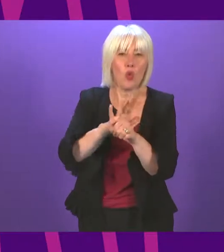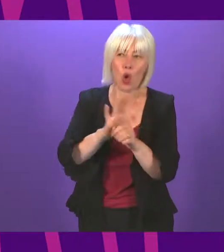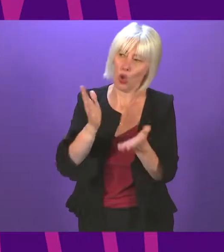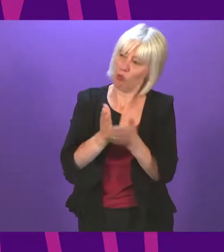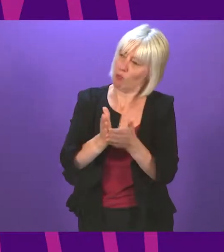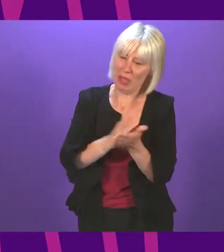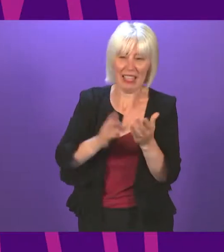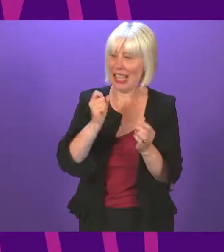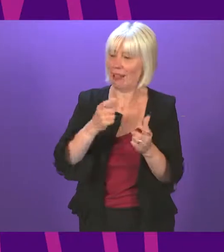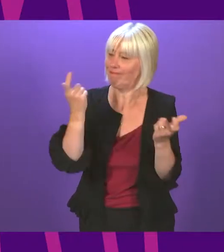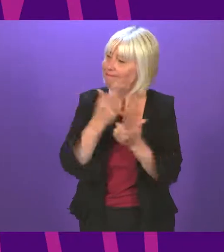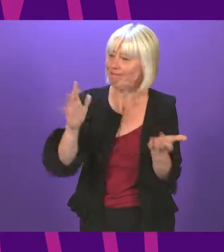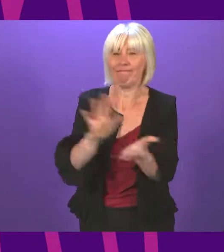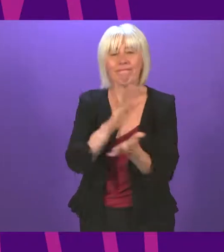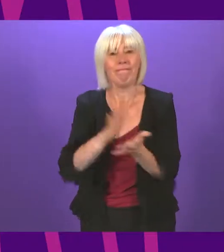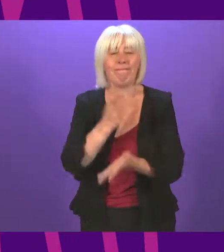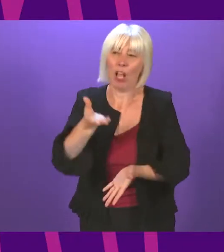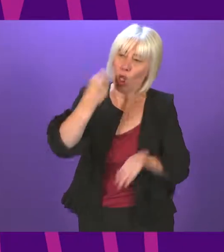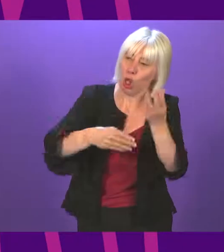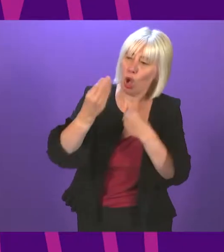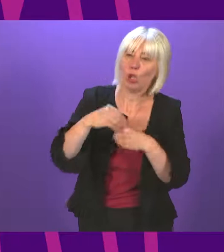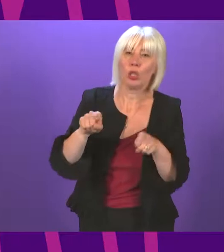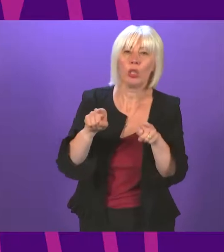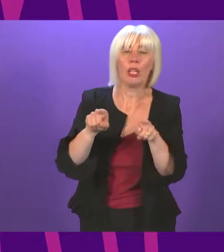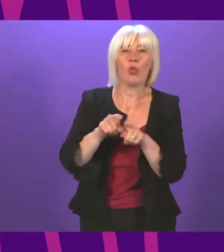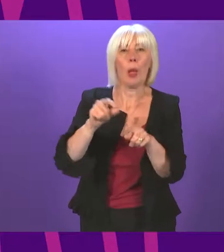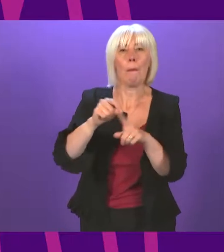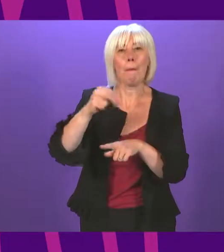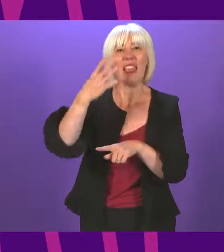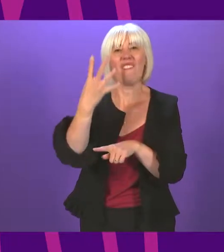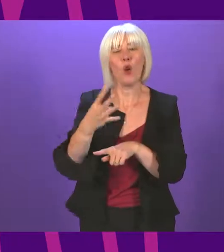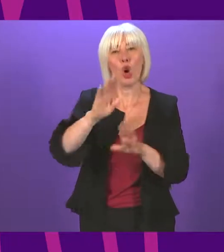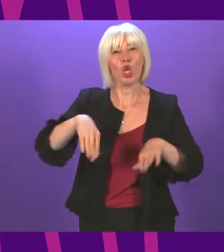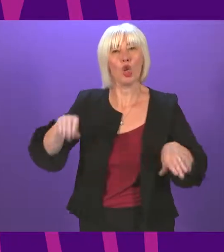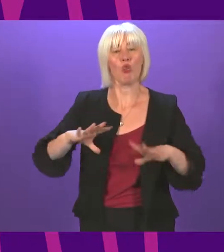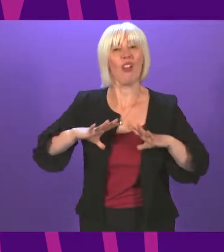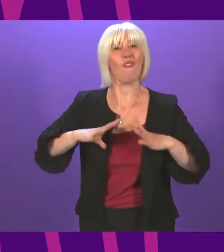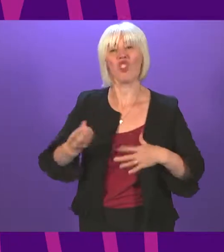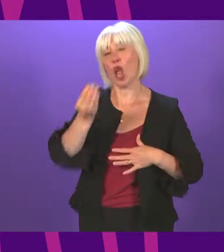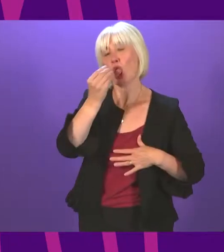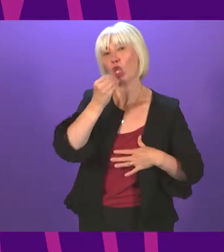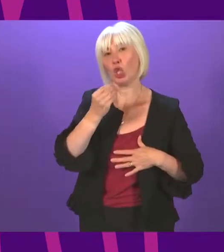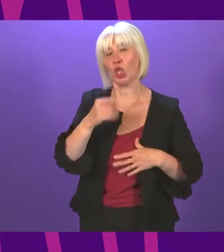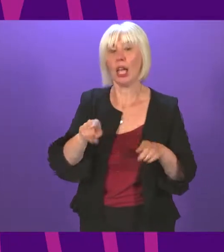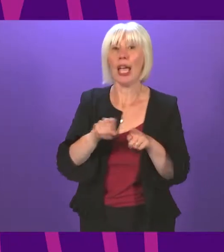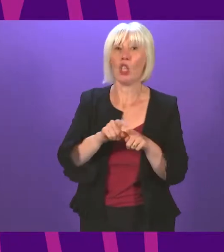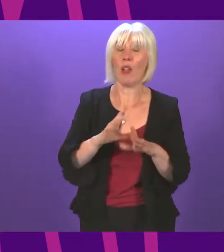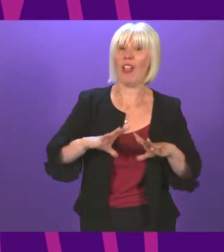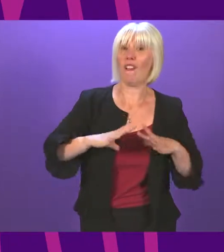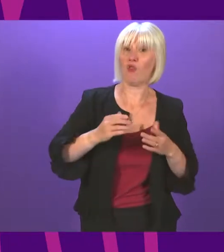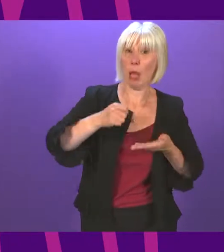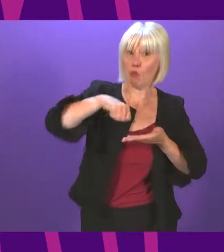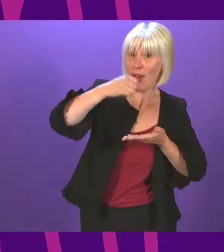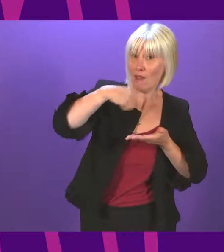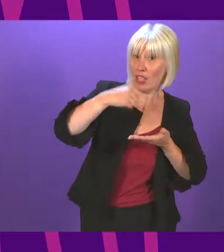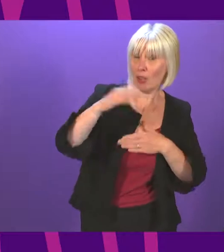learn. We introduced free school lunches for primary four children as the first step to delivering free school breakfasts and lunches for all